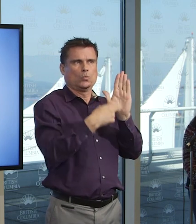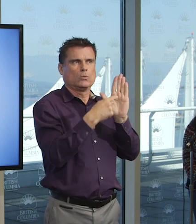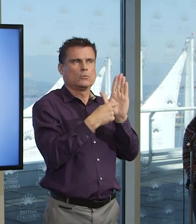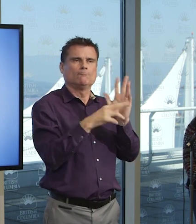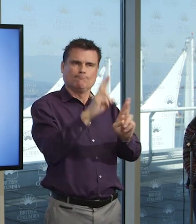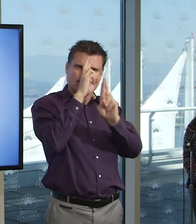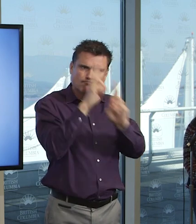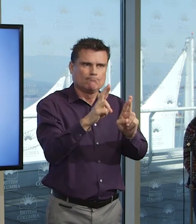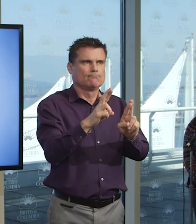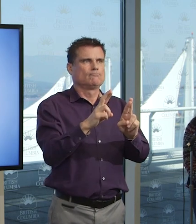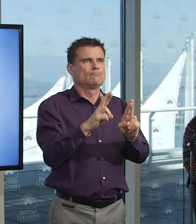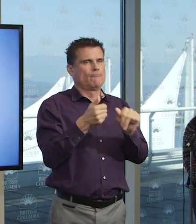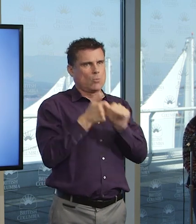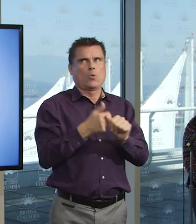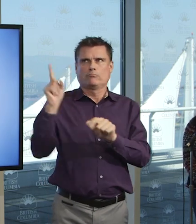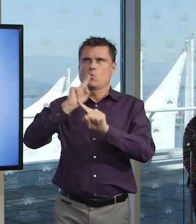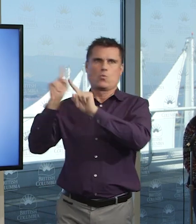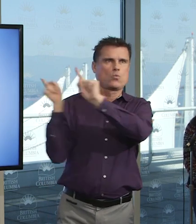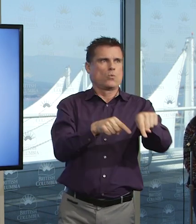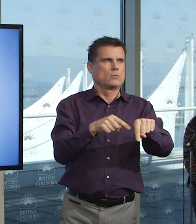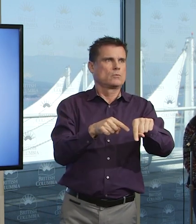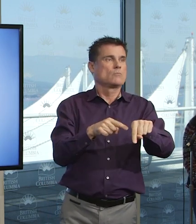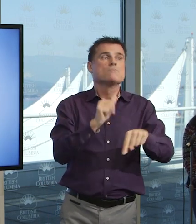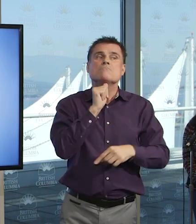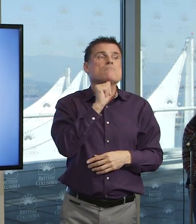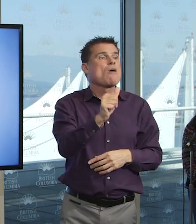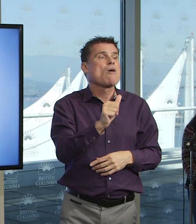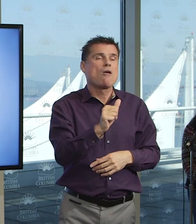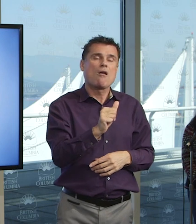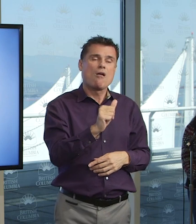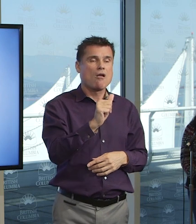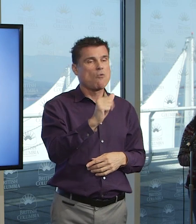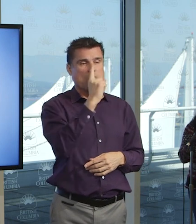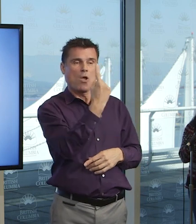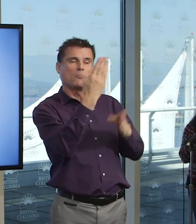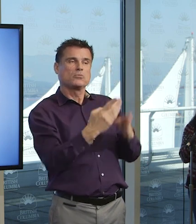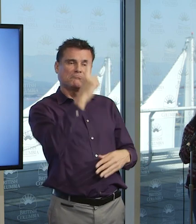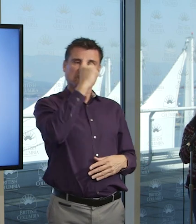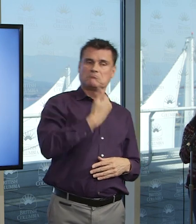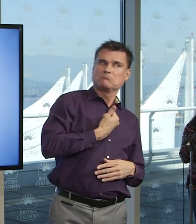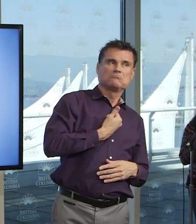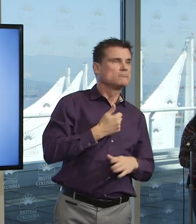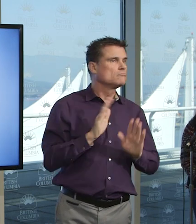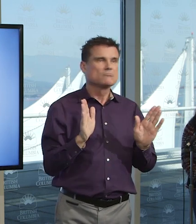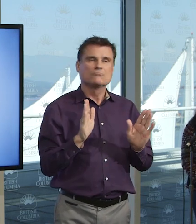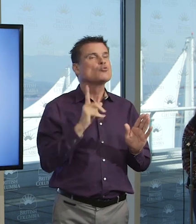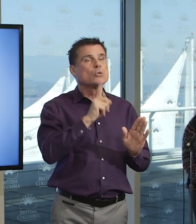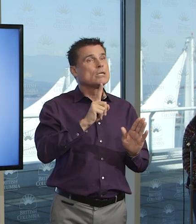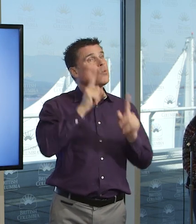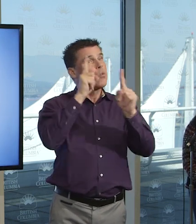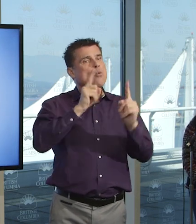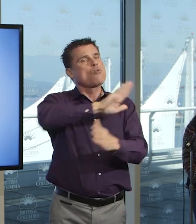It's about all of us. And that's why it's essential. That's why we need from everyone 100% participation, 100% effort, and